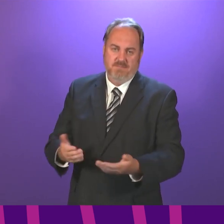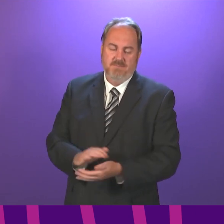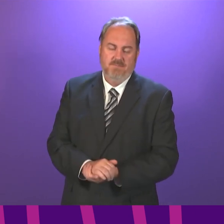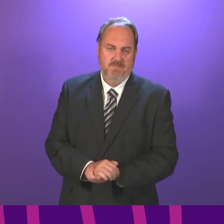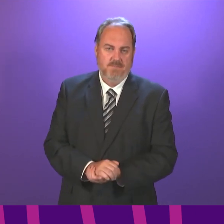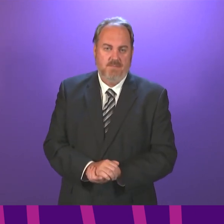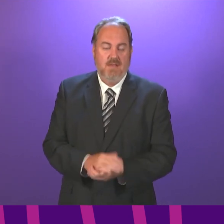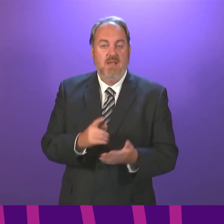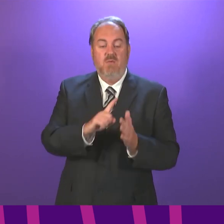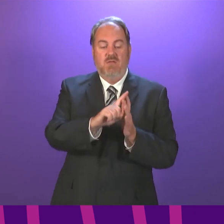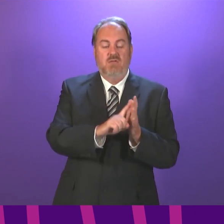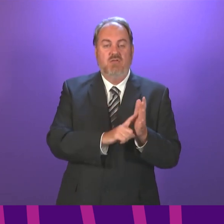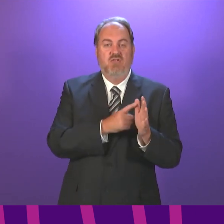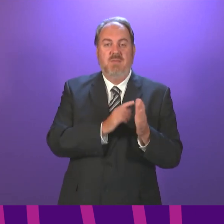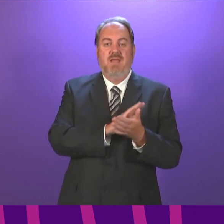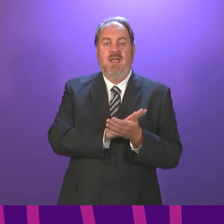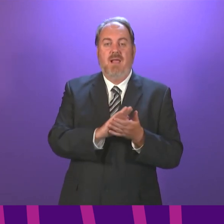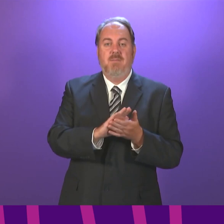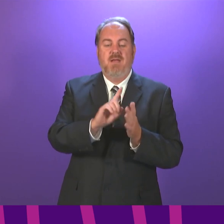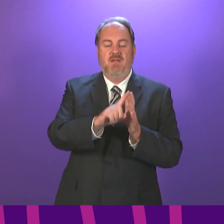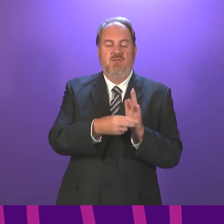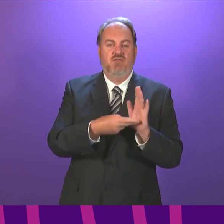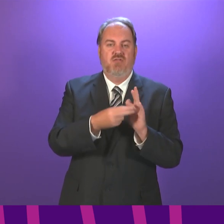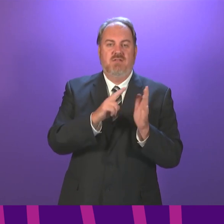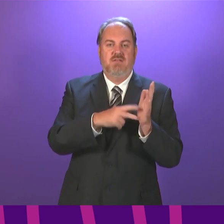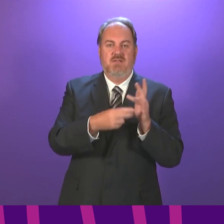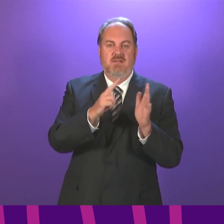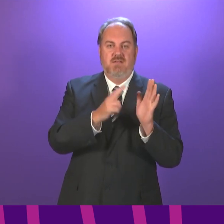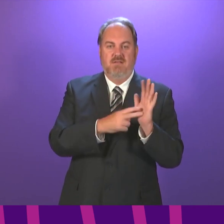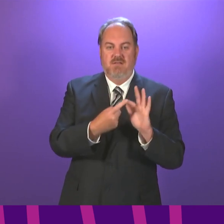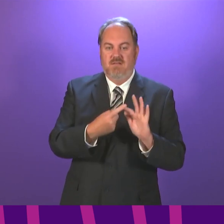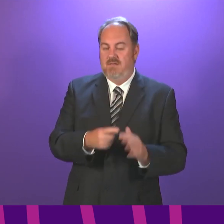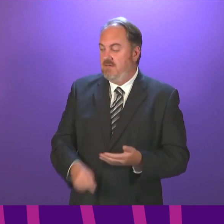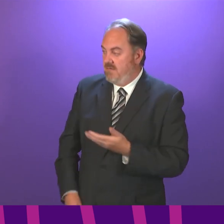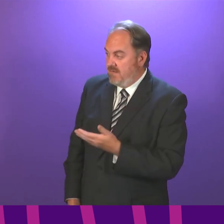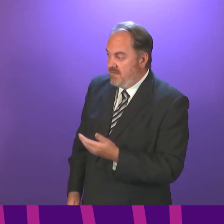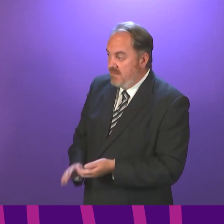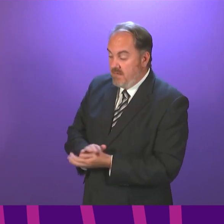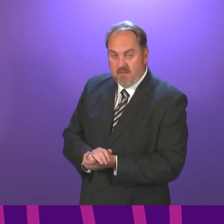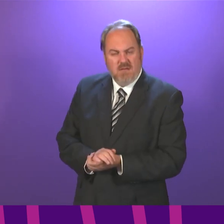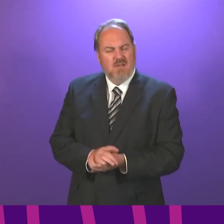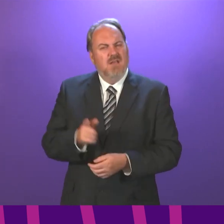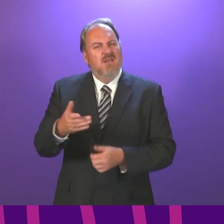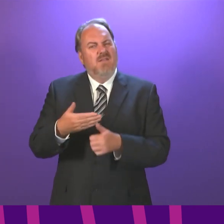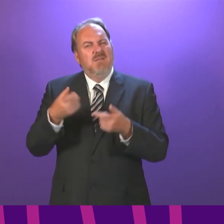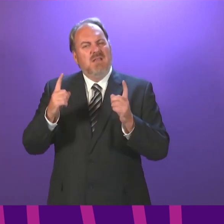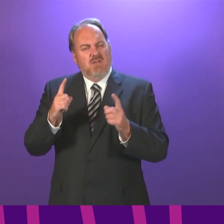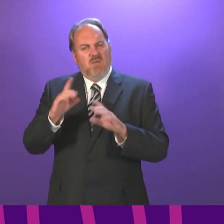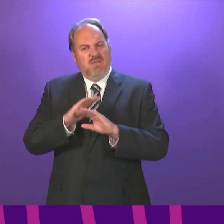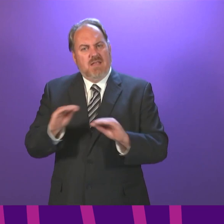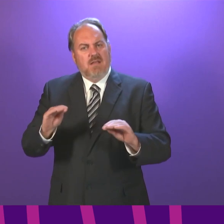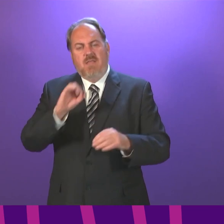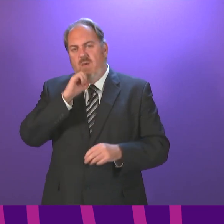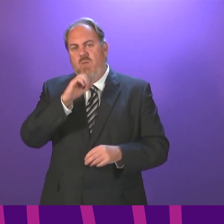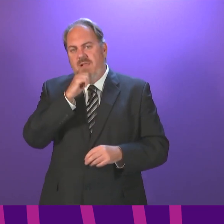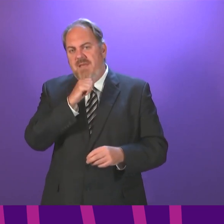Jamie Halcroft Johnston, to be followed by Claire Adamson. The First Minister has confirmed today that she feels there is a debate